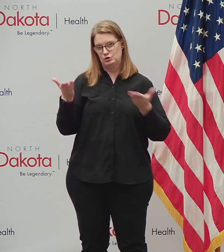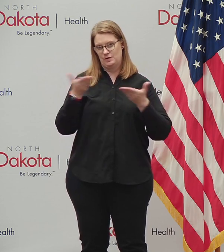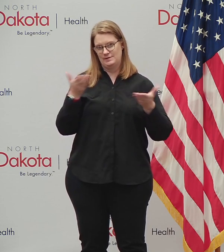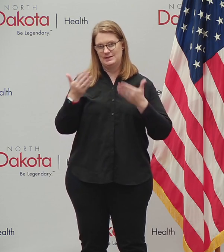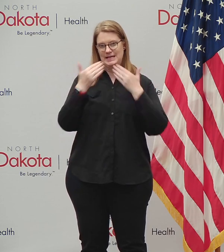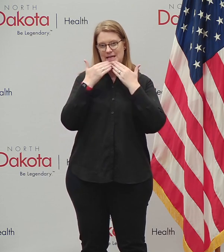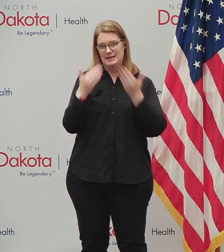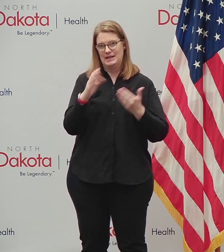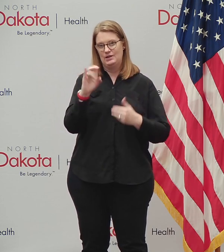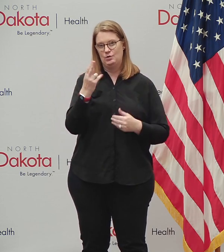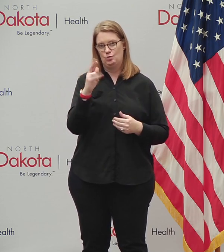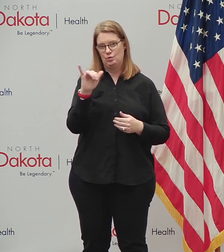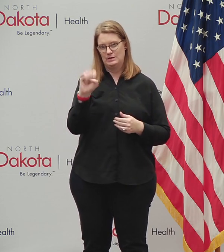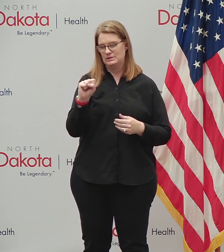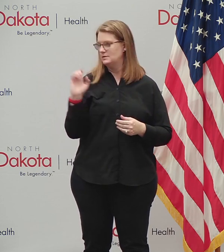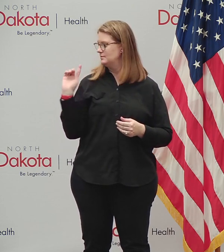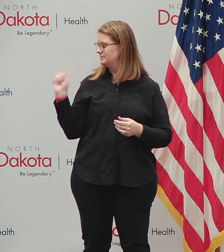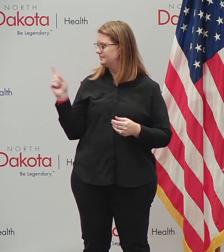Thank you, Chris, for being here.